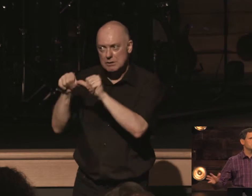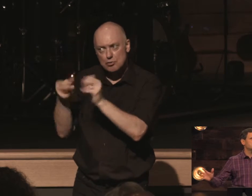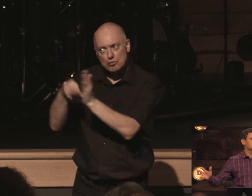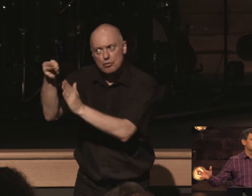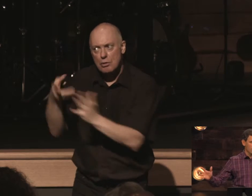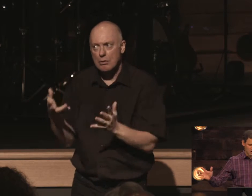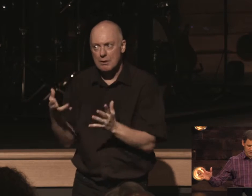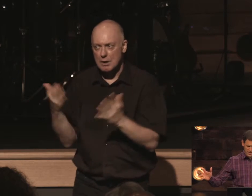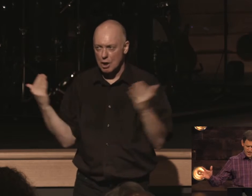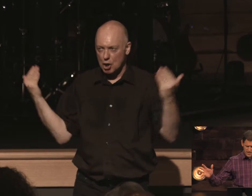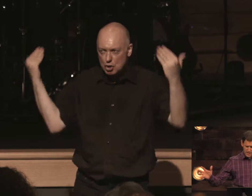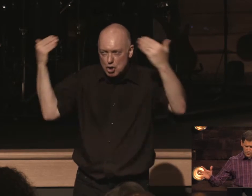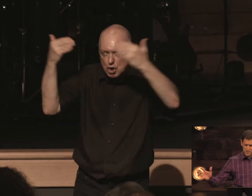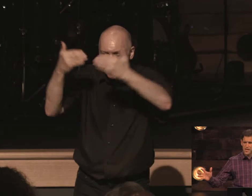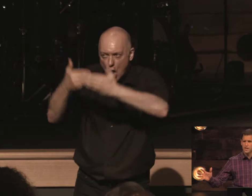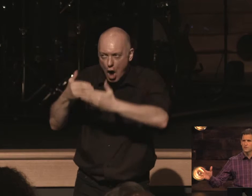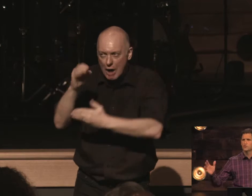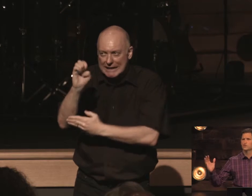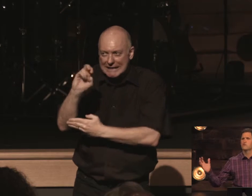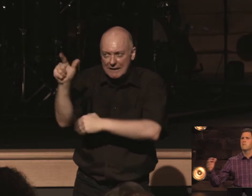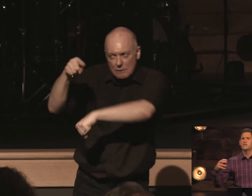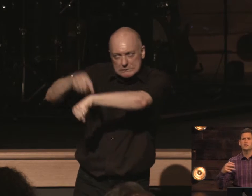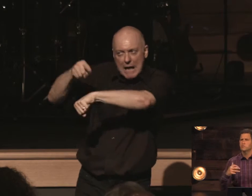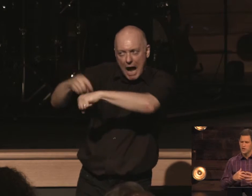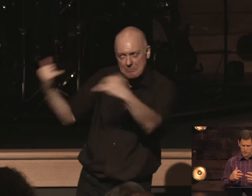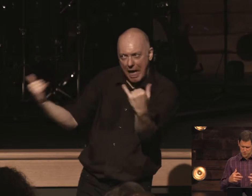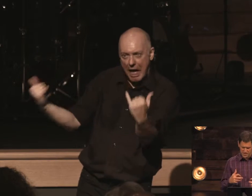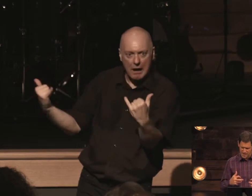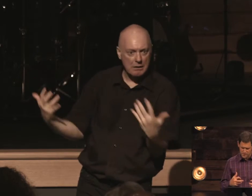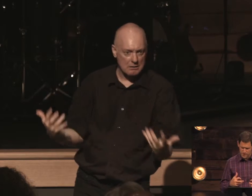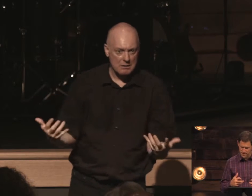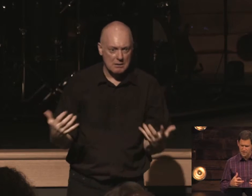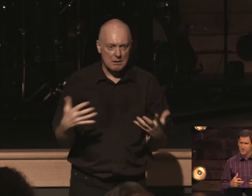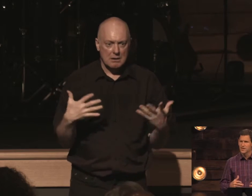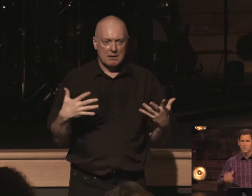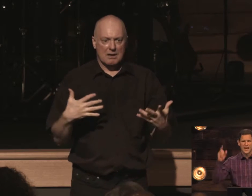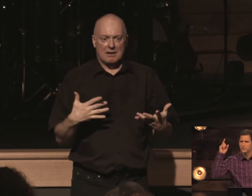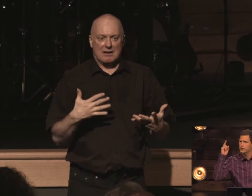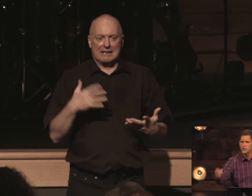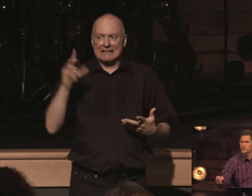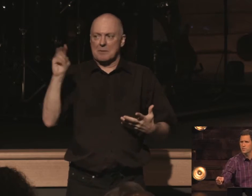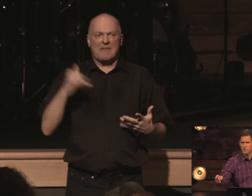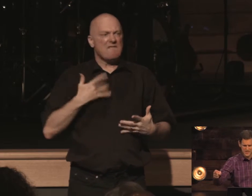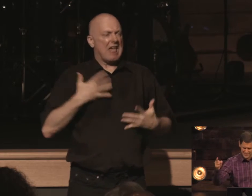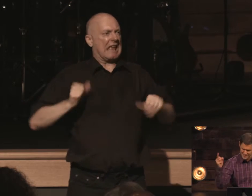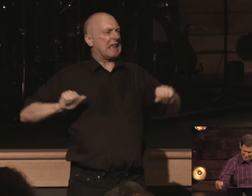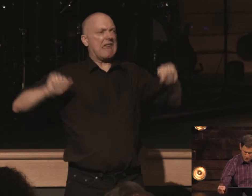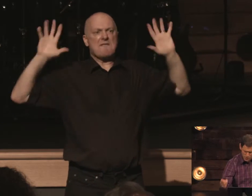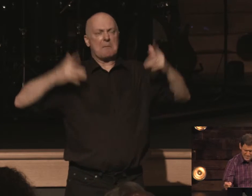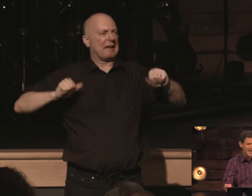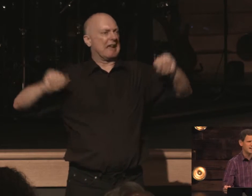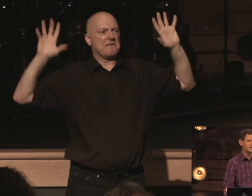these are dark and evil days there's a tremendous pressure to cave in but as for you timothy continue in the end